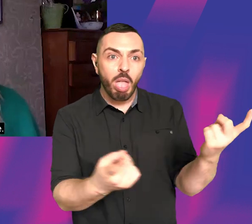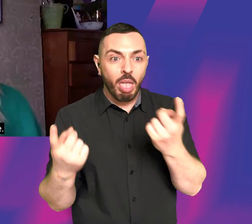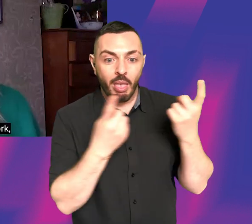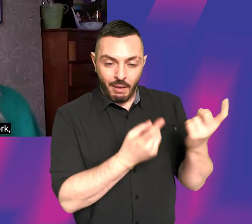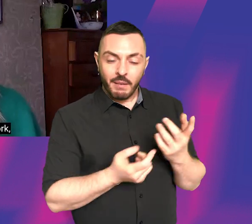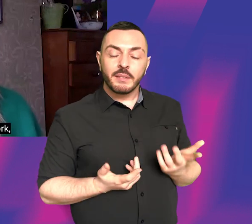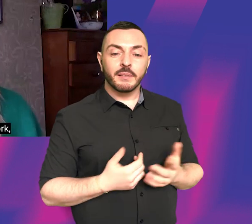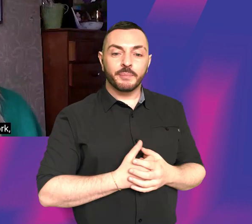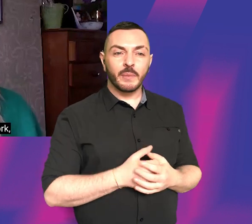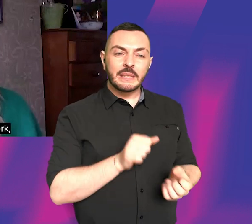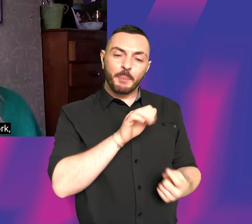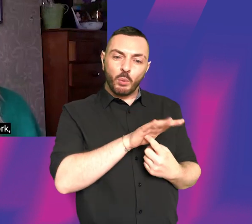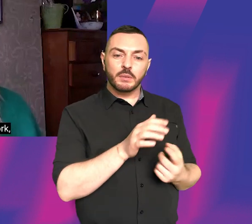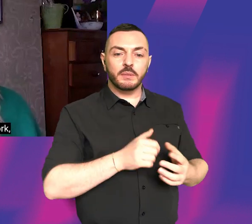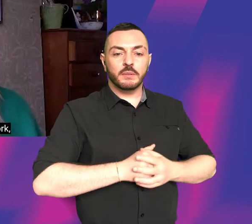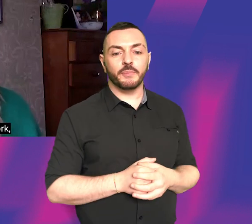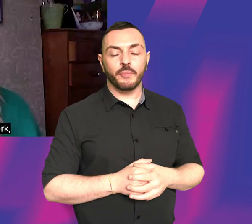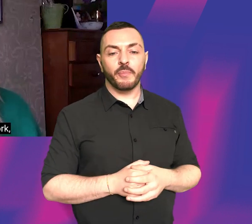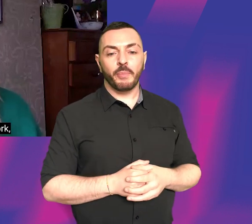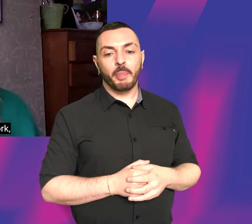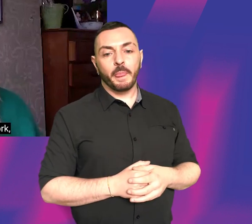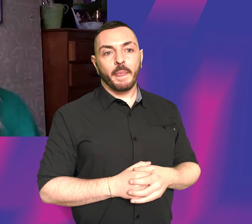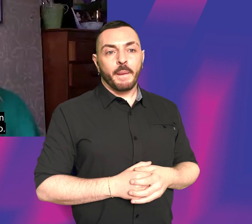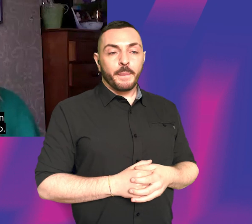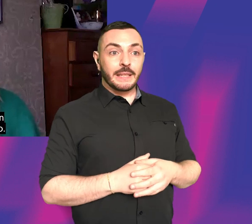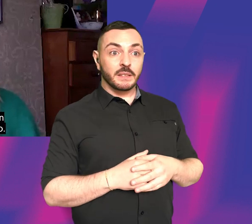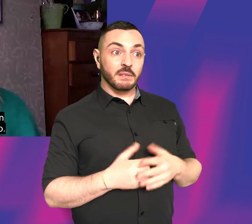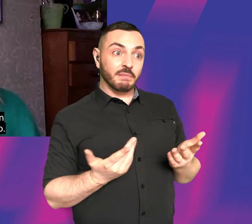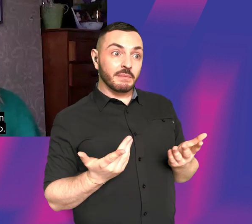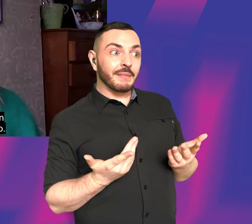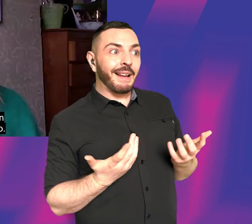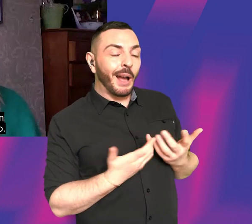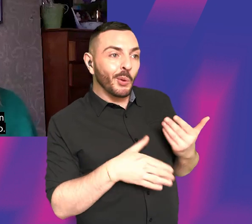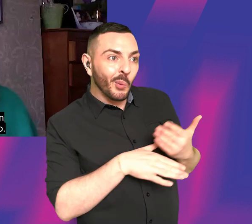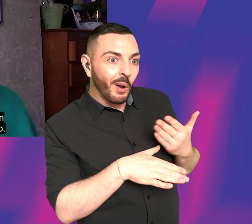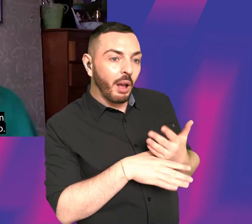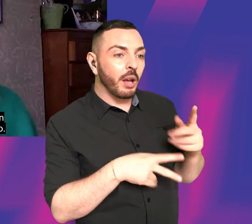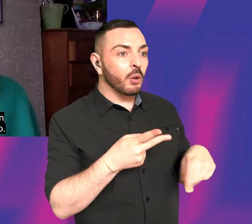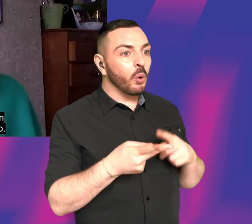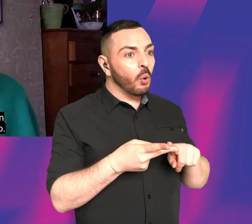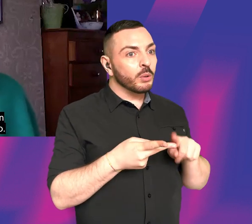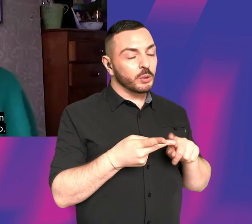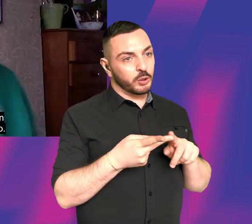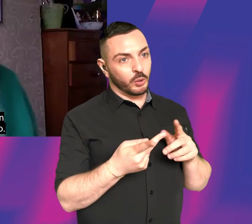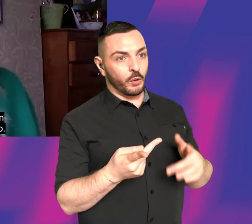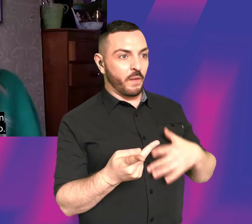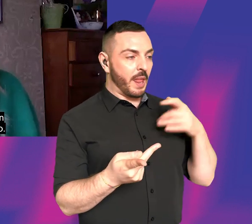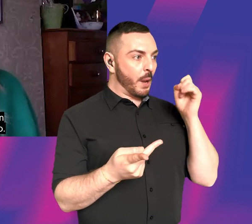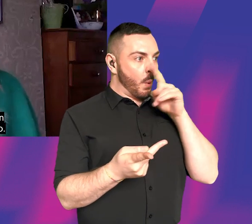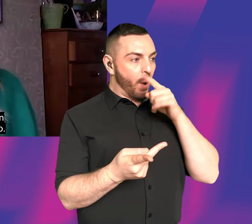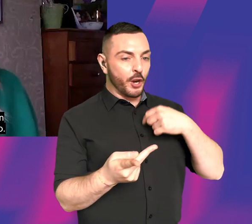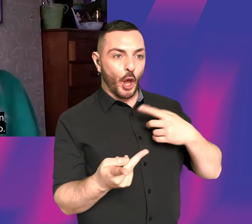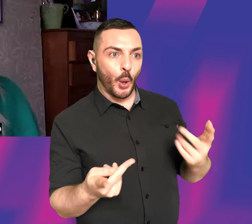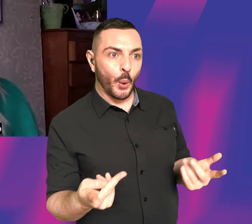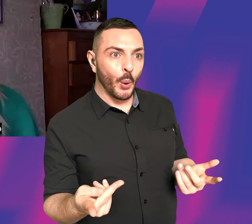there. And you know, that's not only how you make work, but also how you just walk around in the world and don't feel like a weirdo, you know,